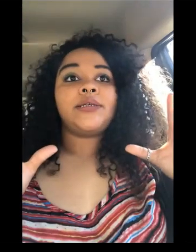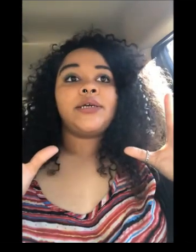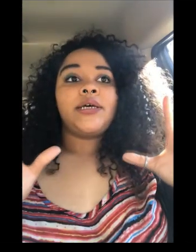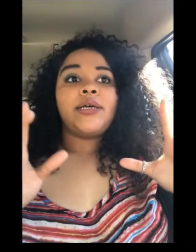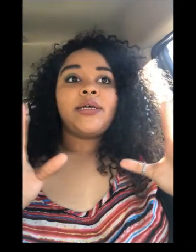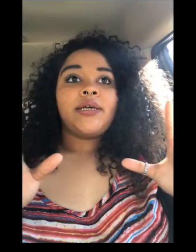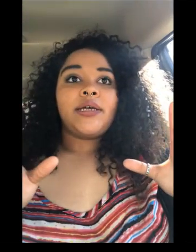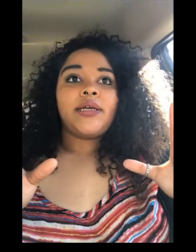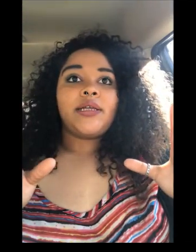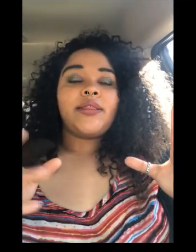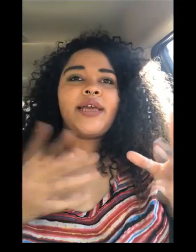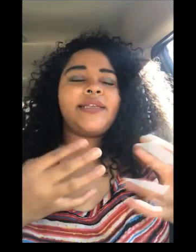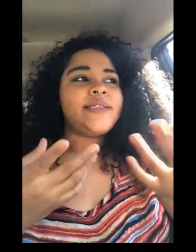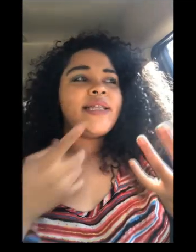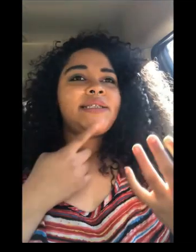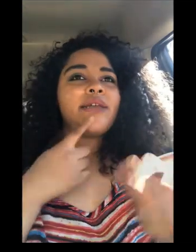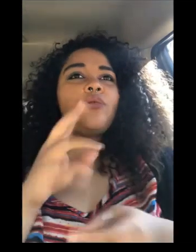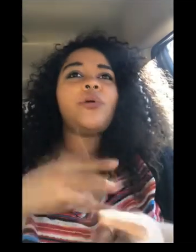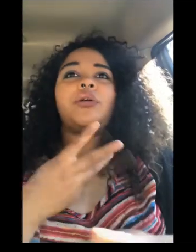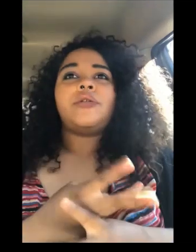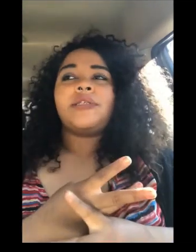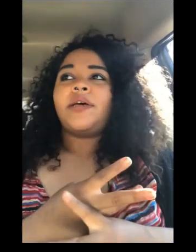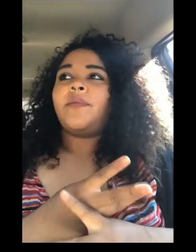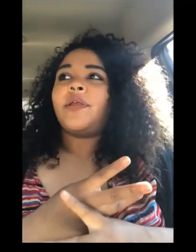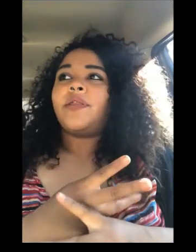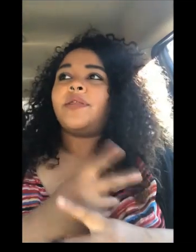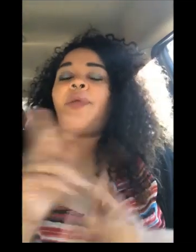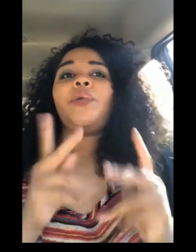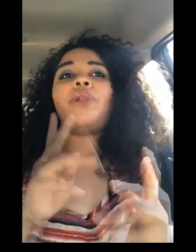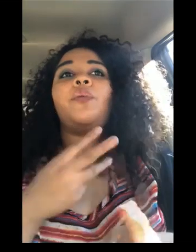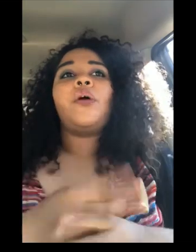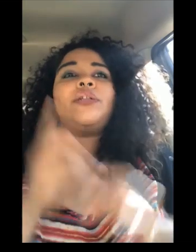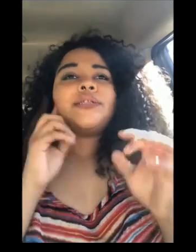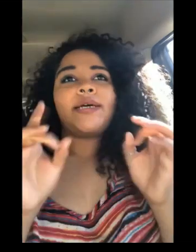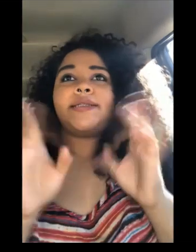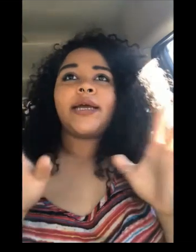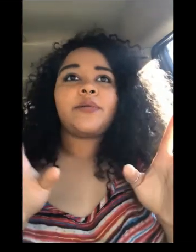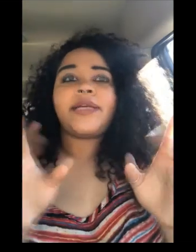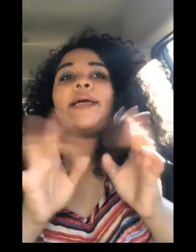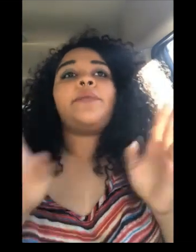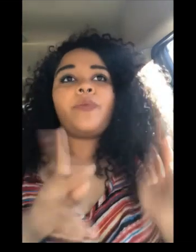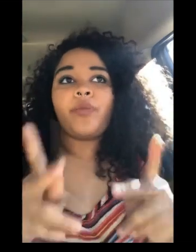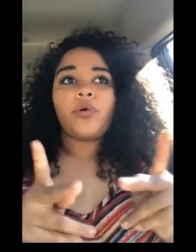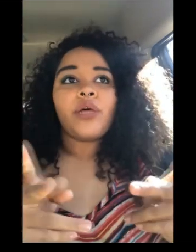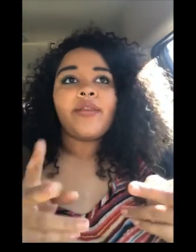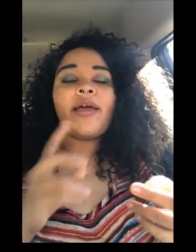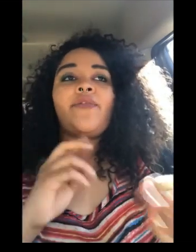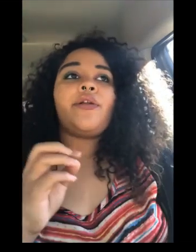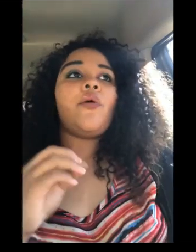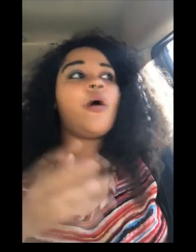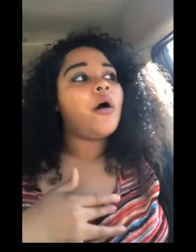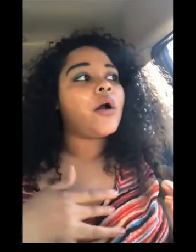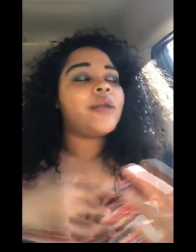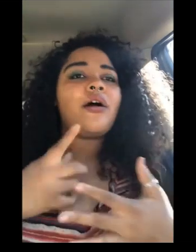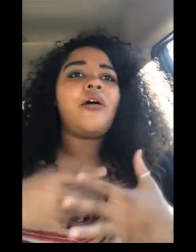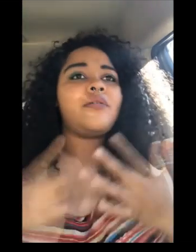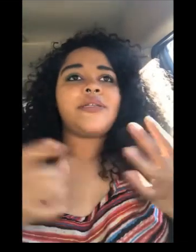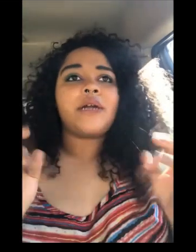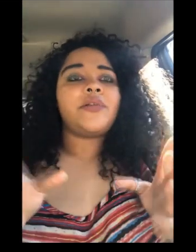they they say the world the people of the world is like a terrible like terrible people they have like no heart like all these terrible